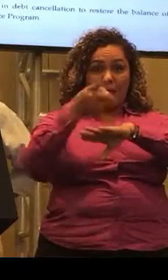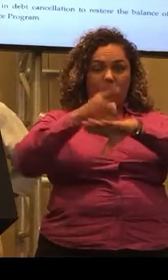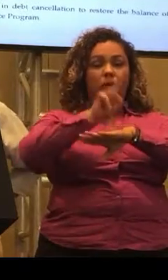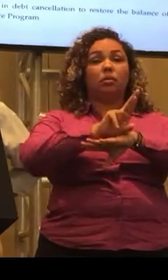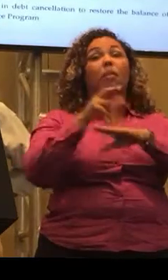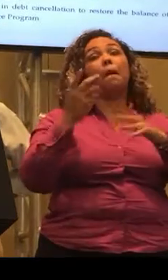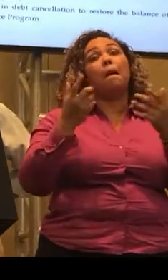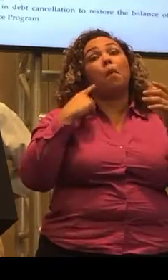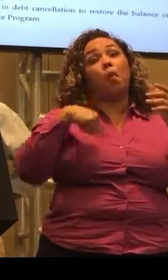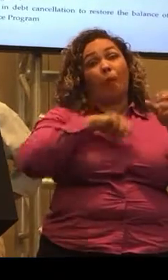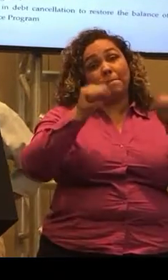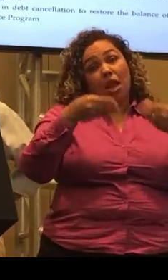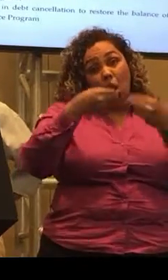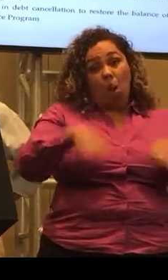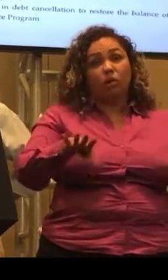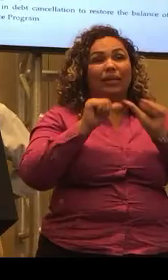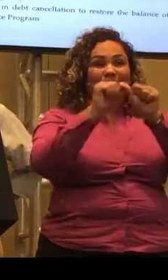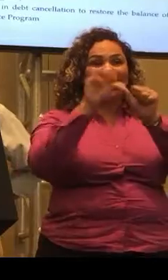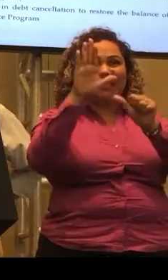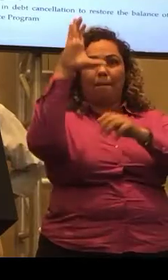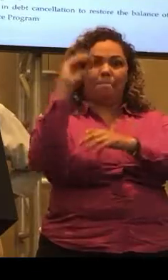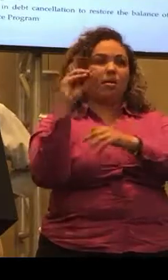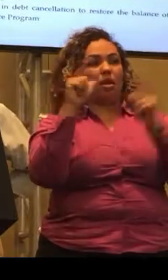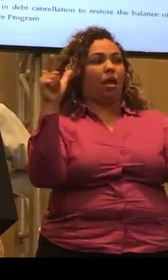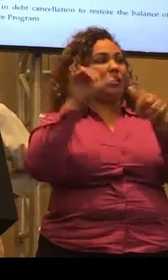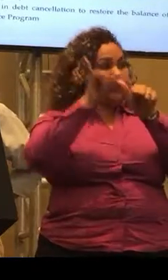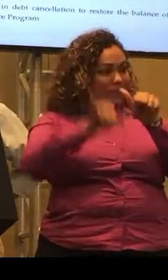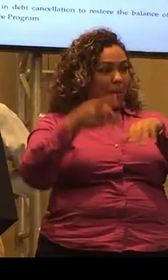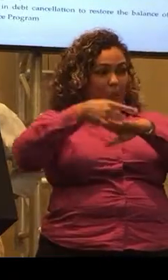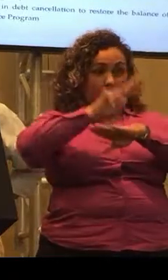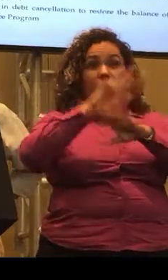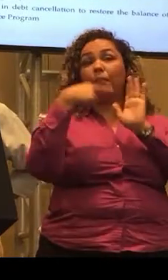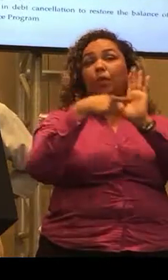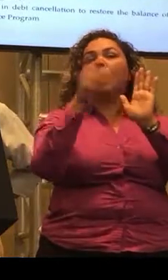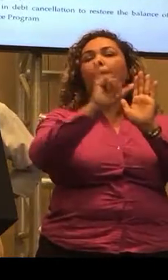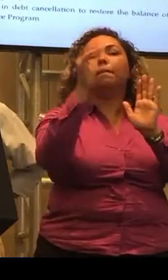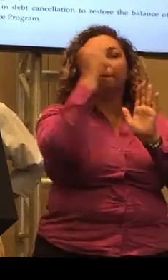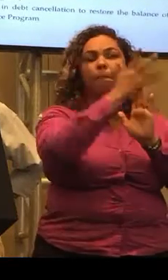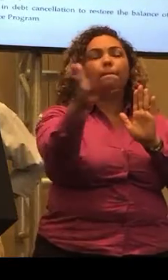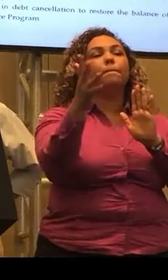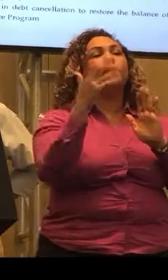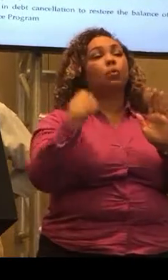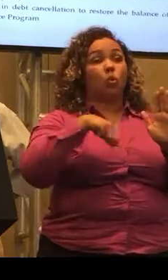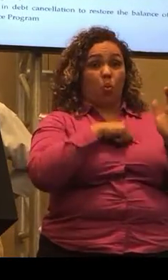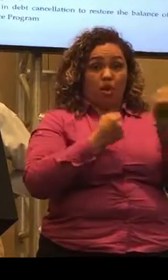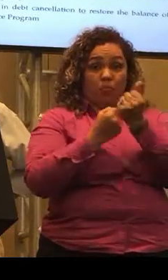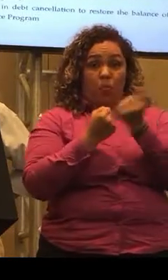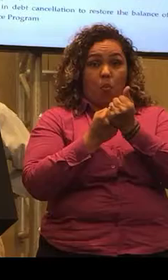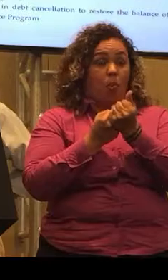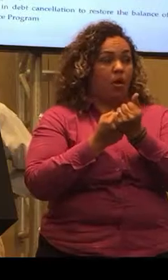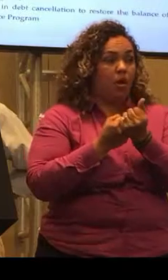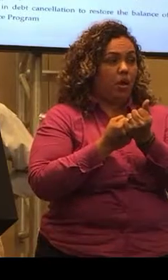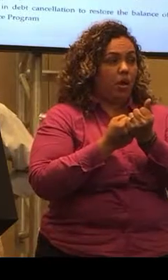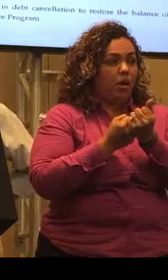we may lose the opportunity to maintain those corporations here. As an example, we are sponsoring the bill